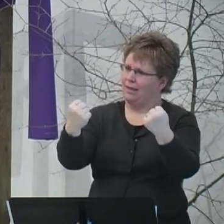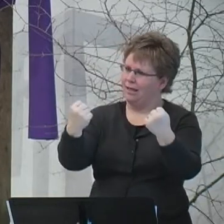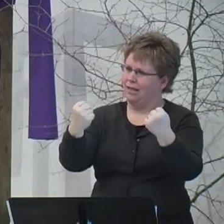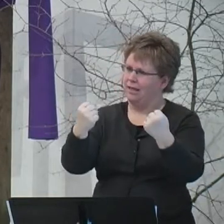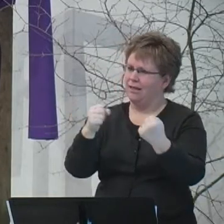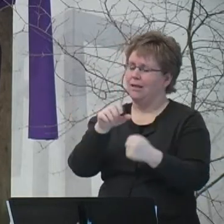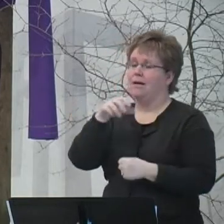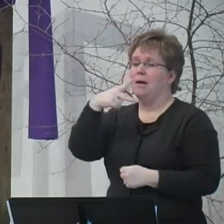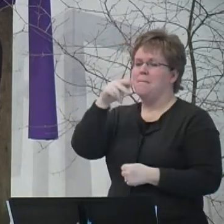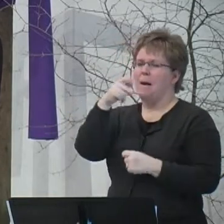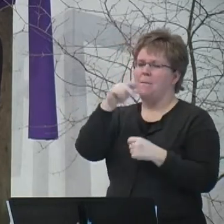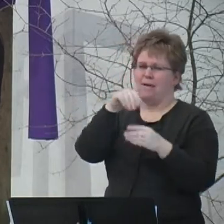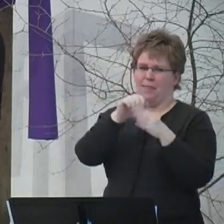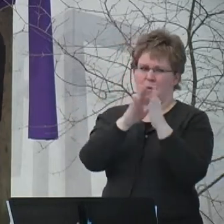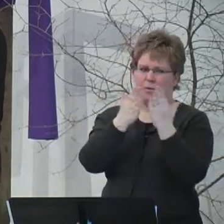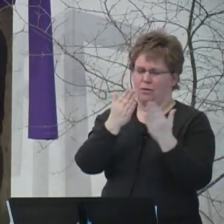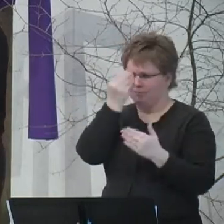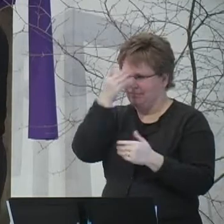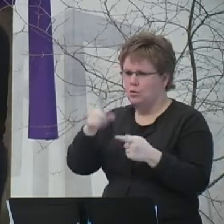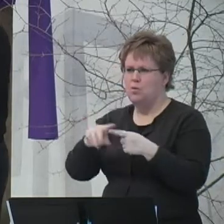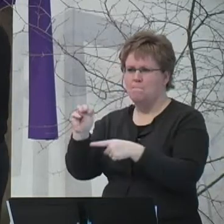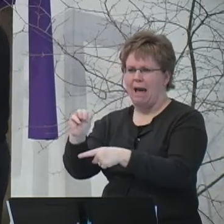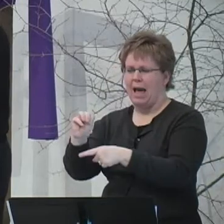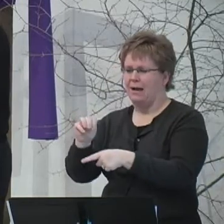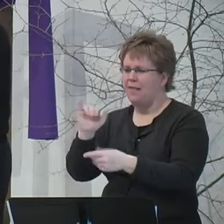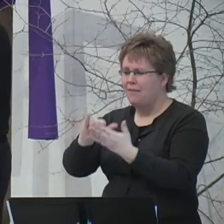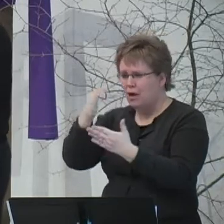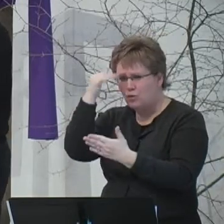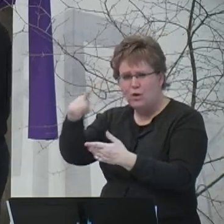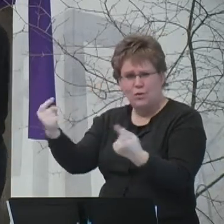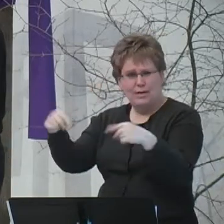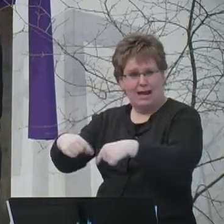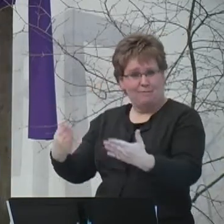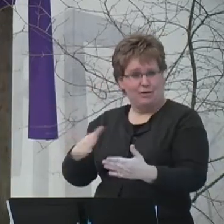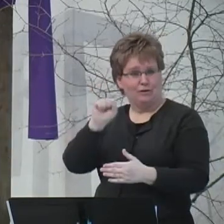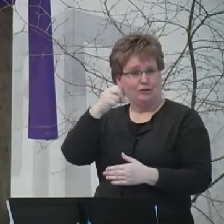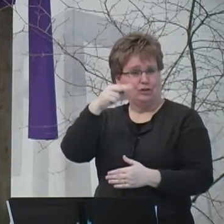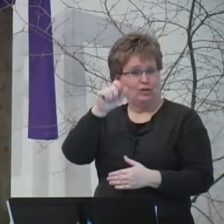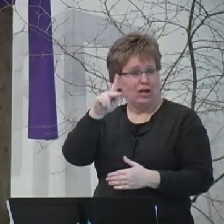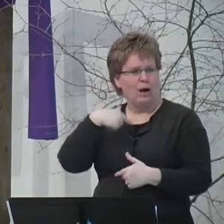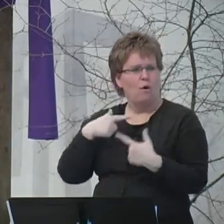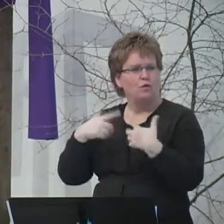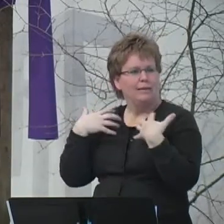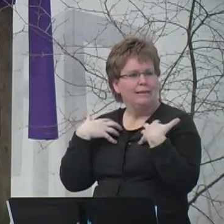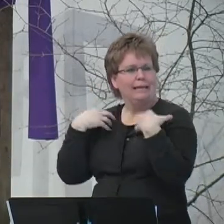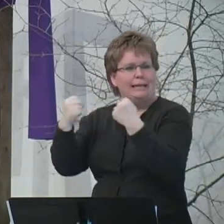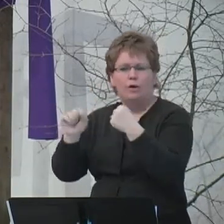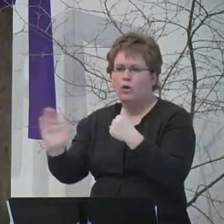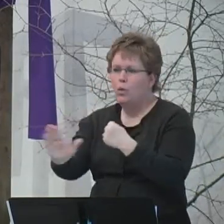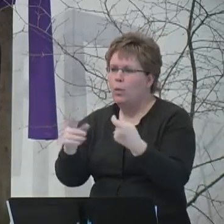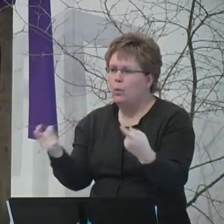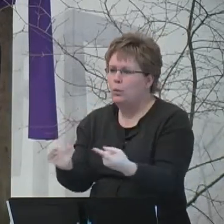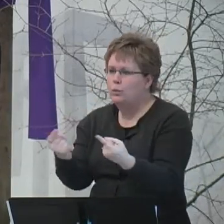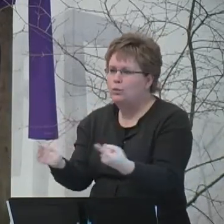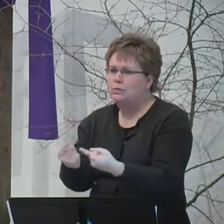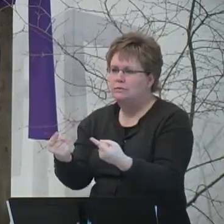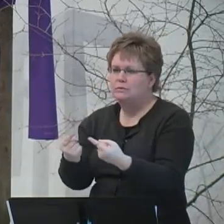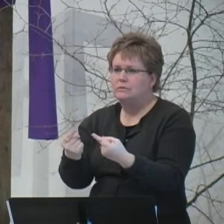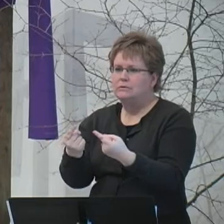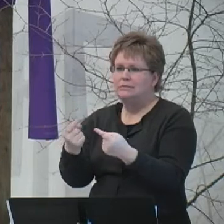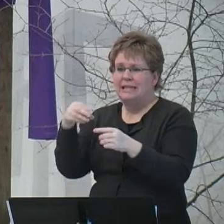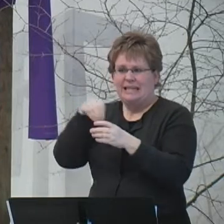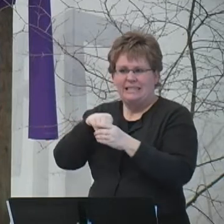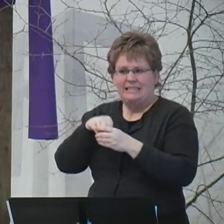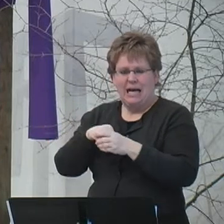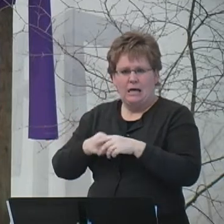says to Mac. He says, That's why you're here, Mac. I want to heal the wound that has grown